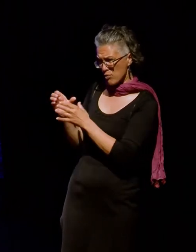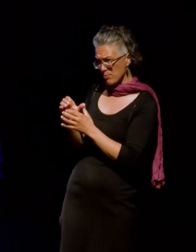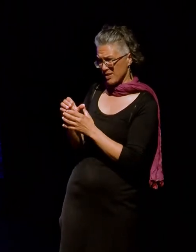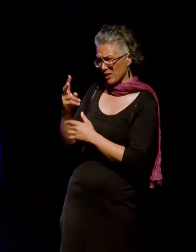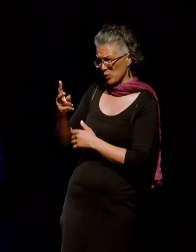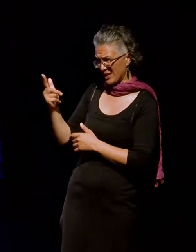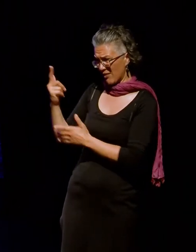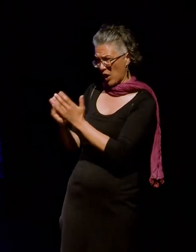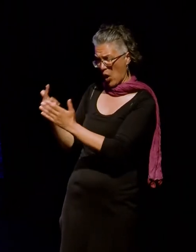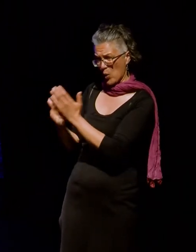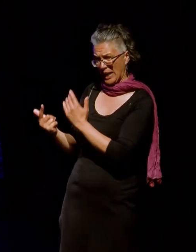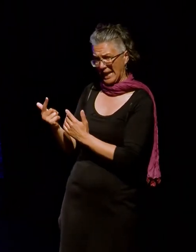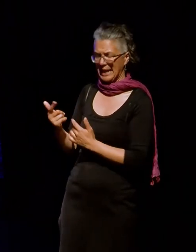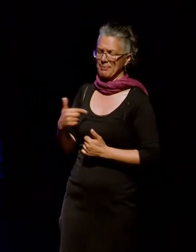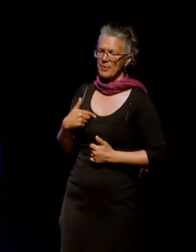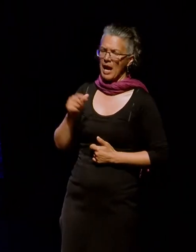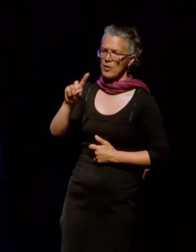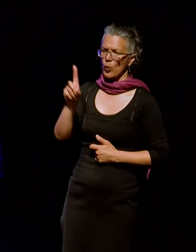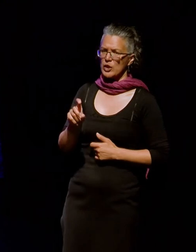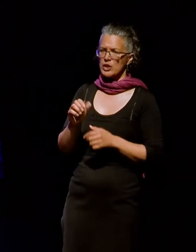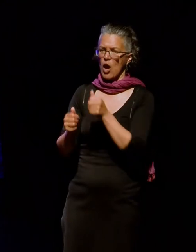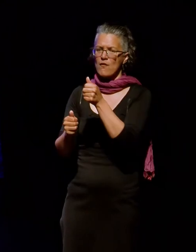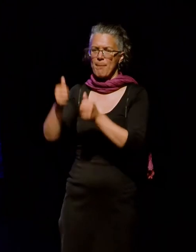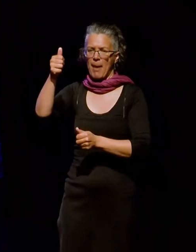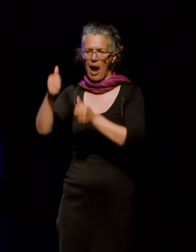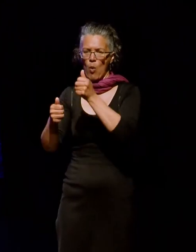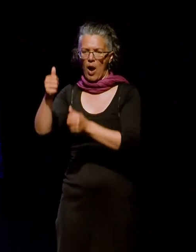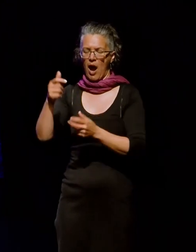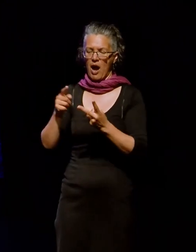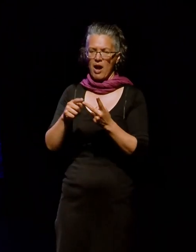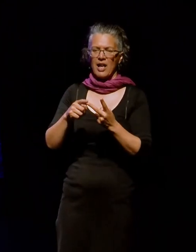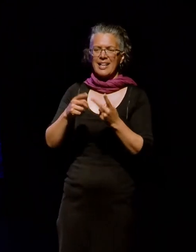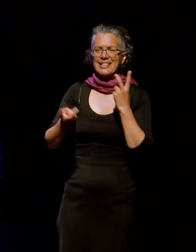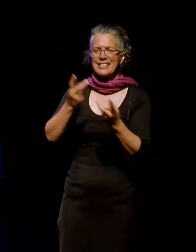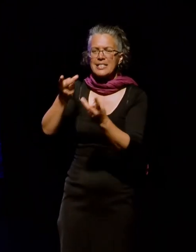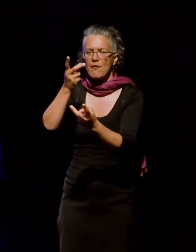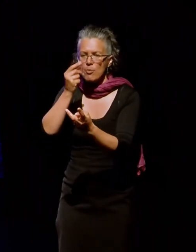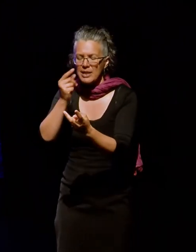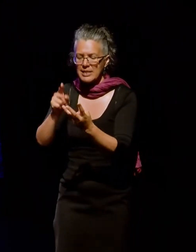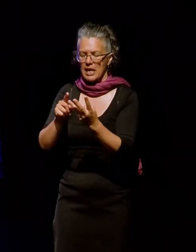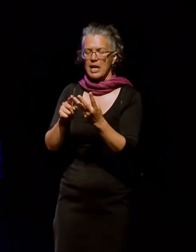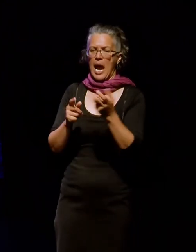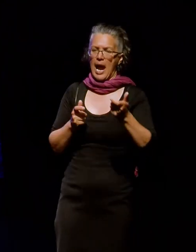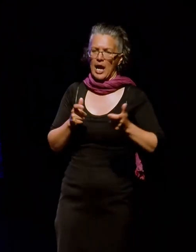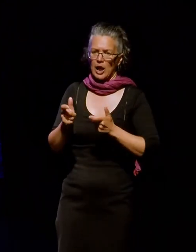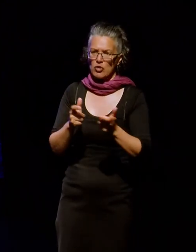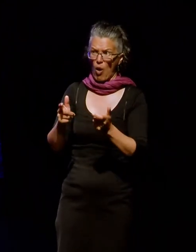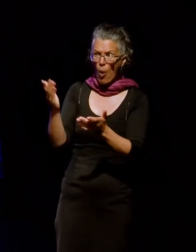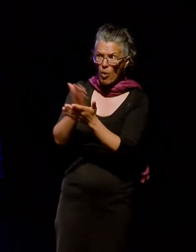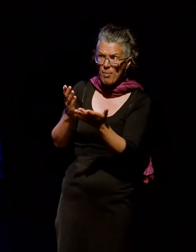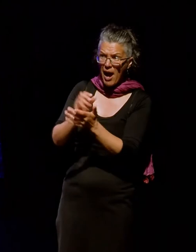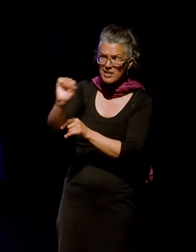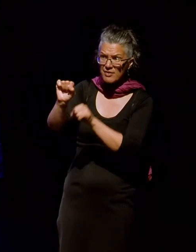Ultimately, this raises several questions about power, discoverability and control and how this is part of the system design.